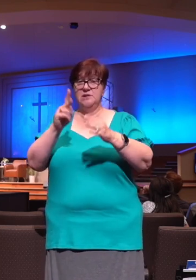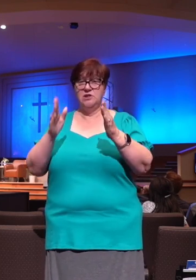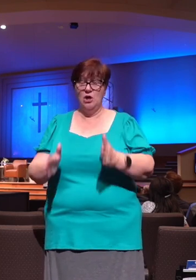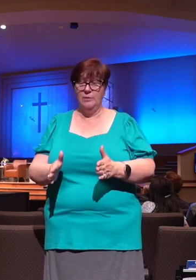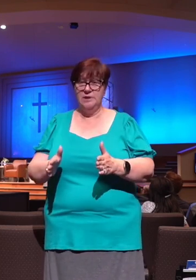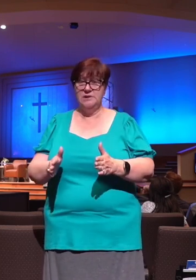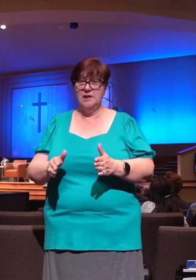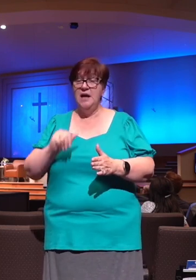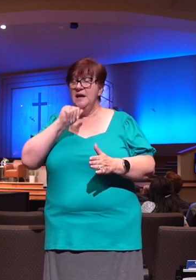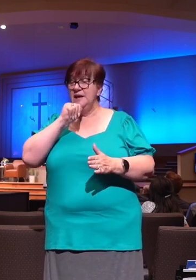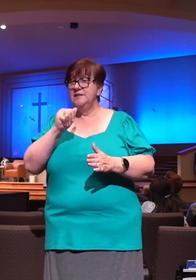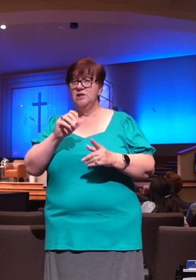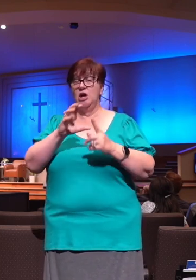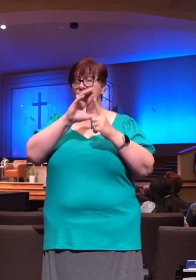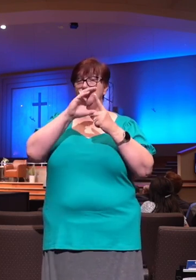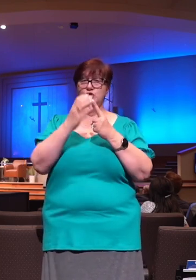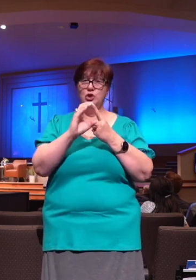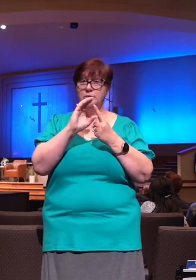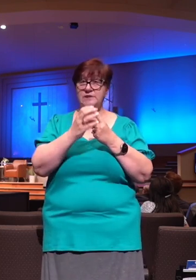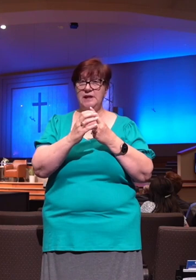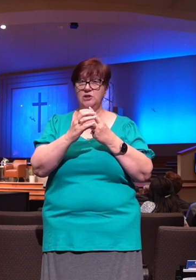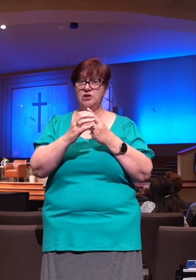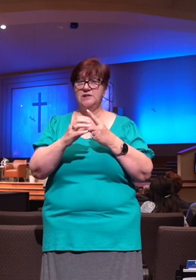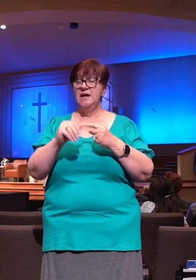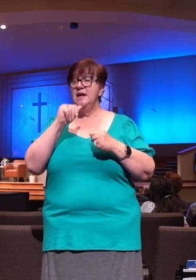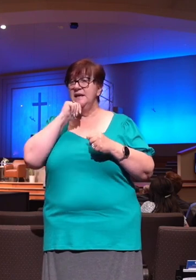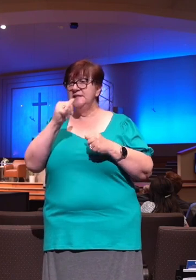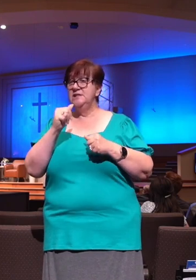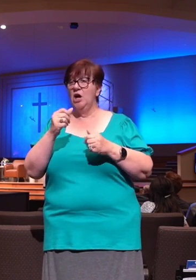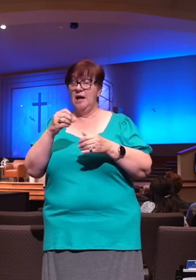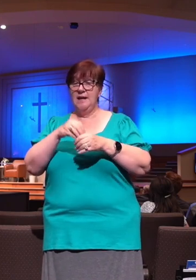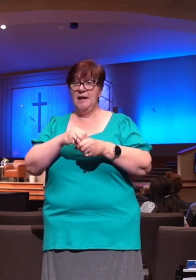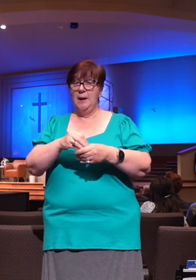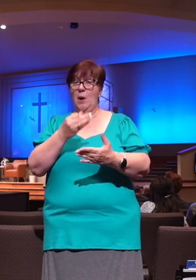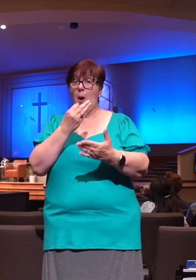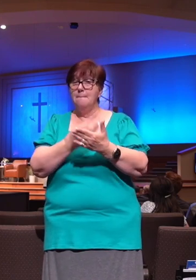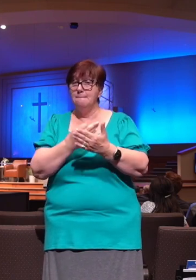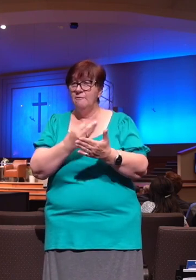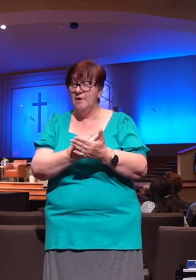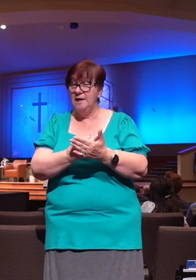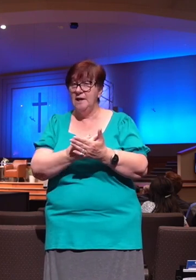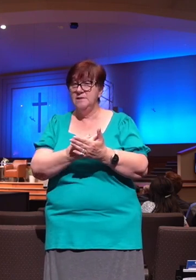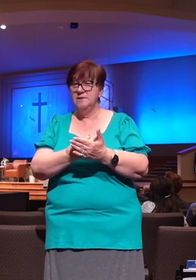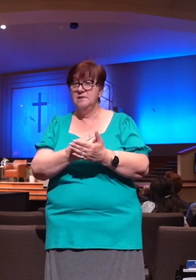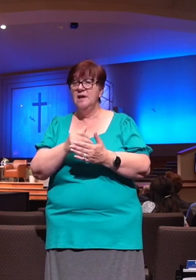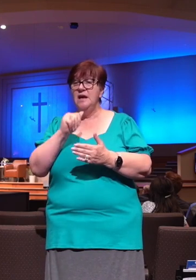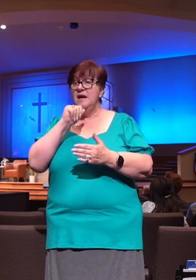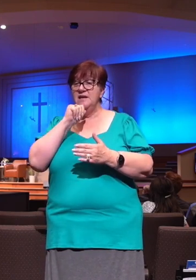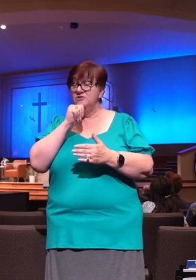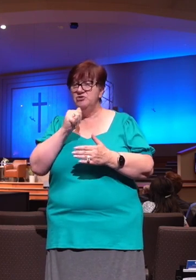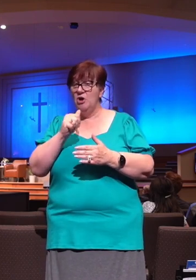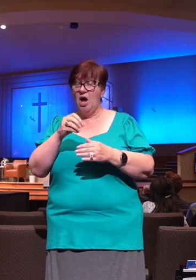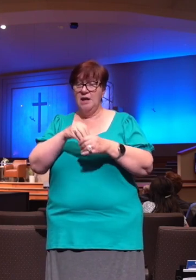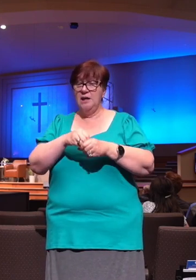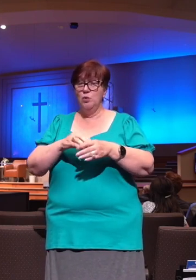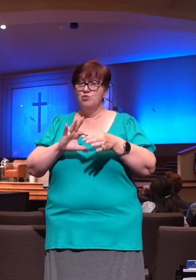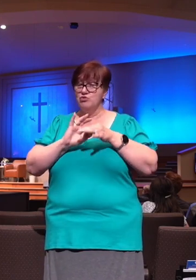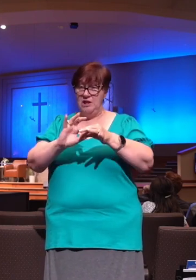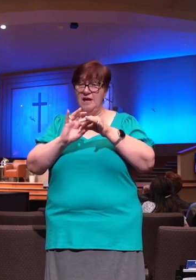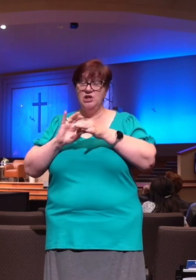in our checking account, it's not just in our relationship. This is true satisfaction. So let me point out a few